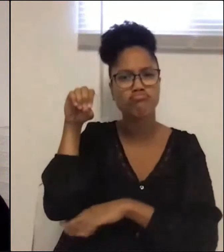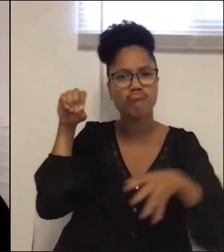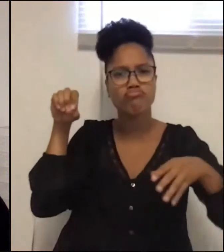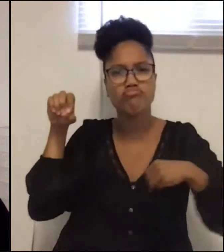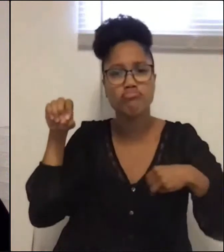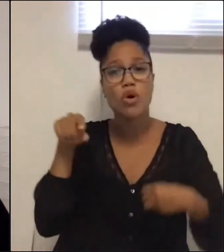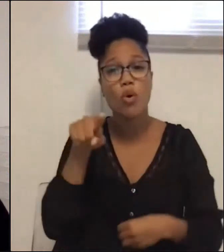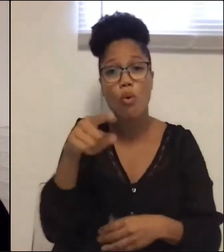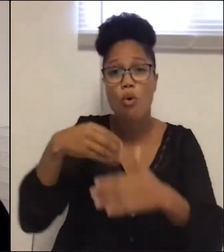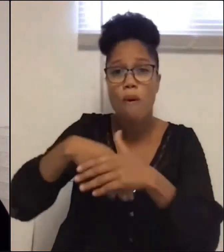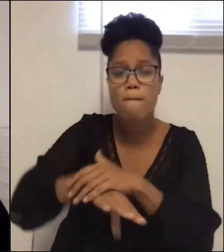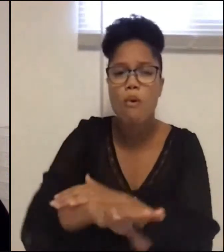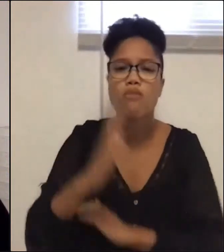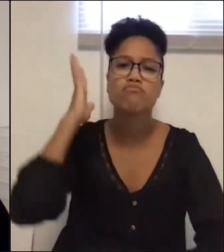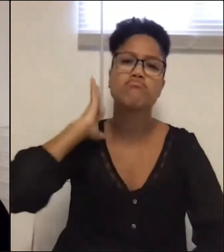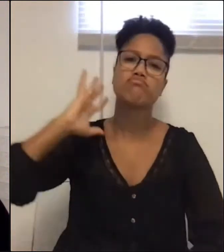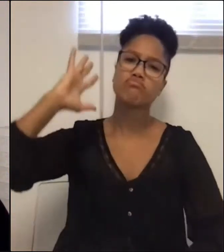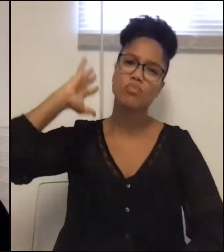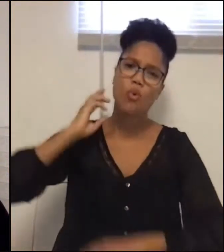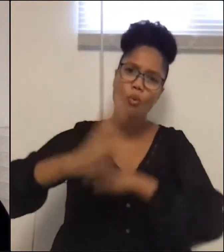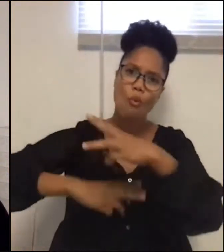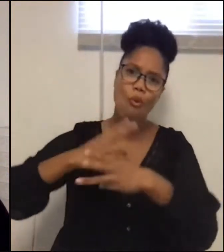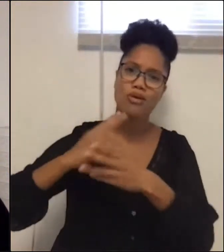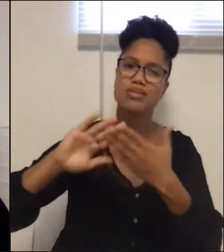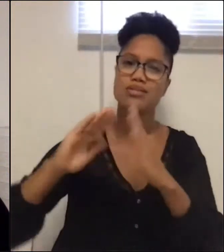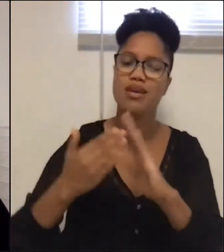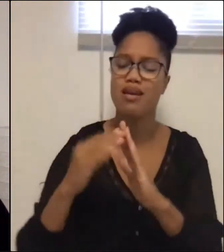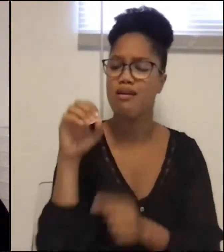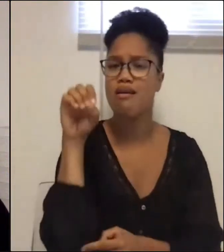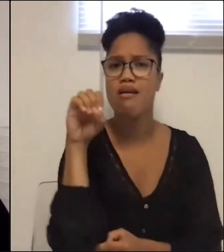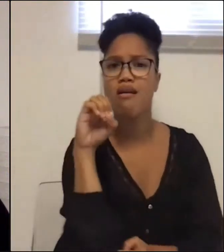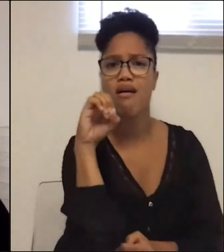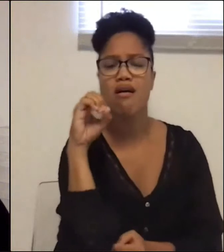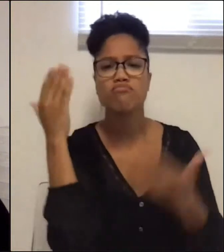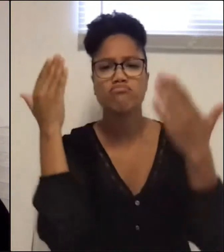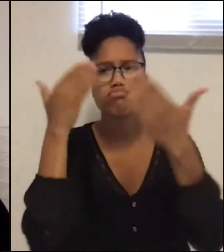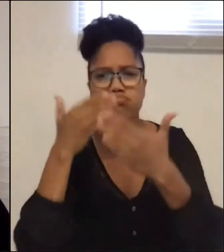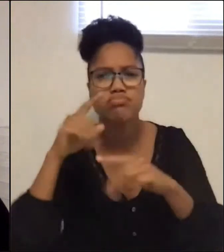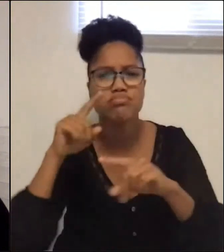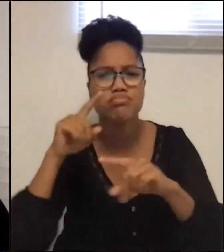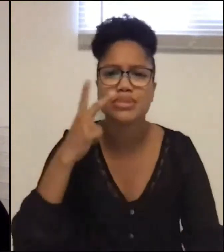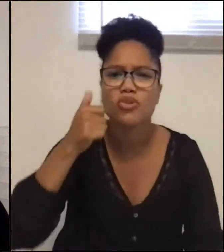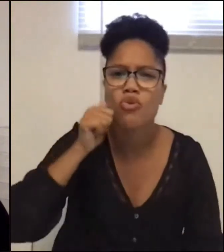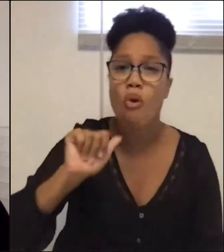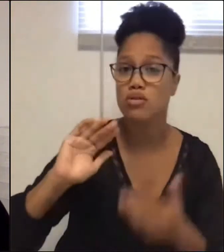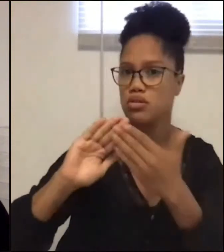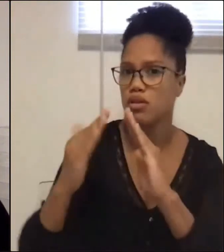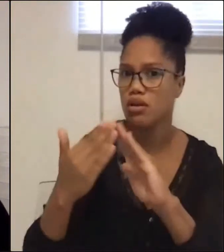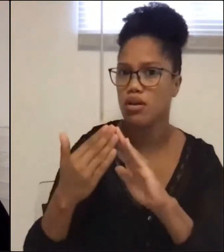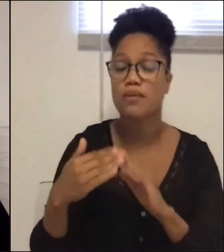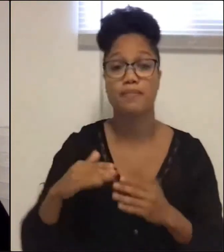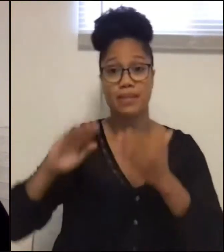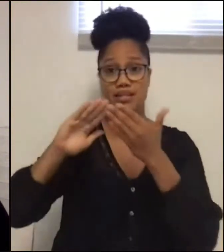in the old world city. The invisible dark girl city. The city that